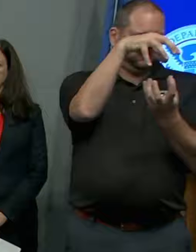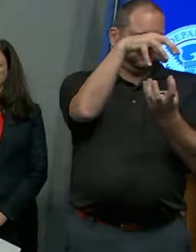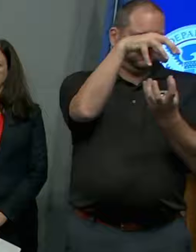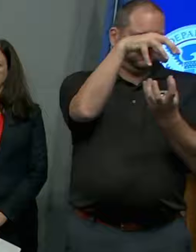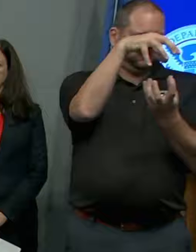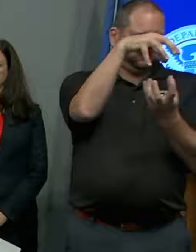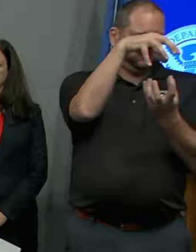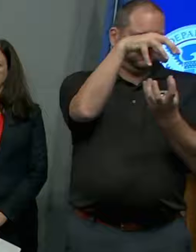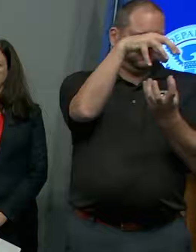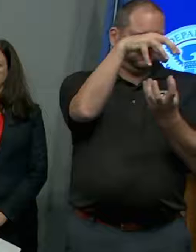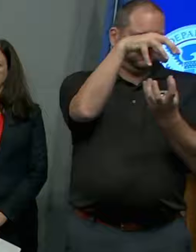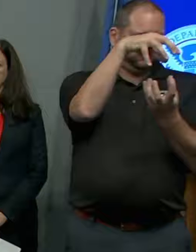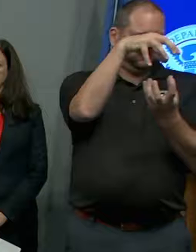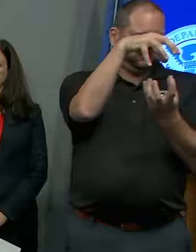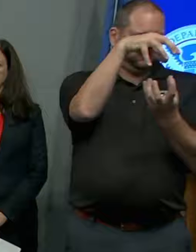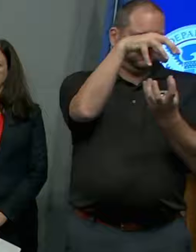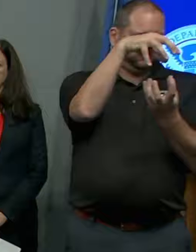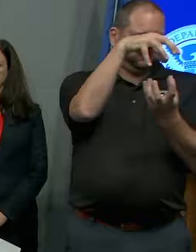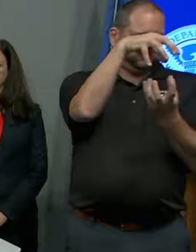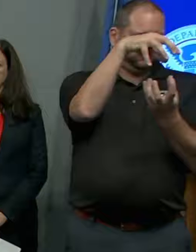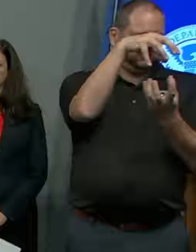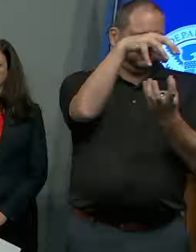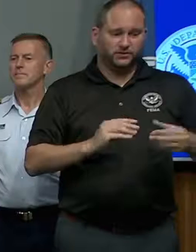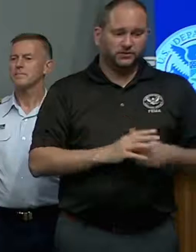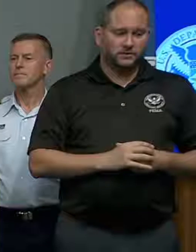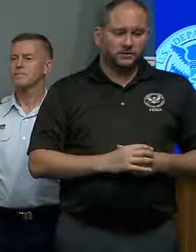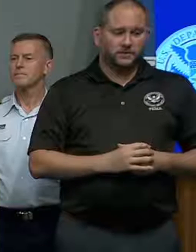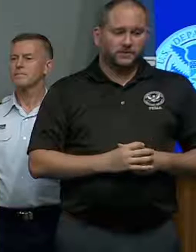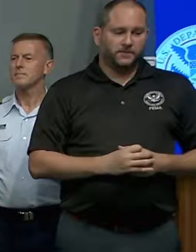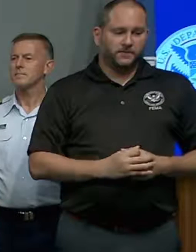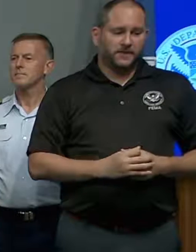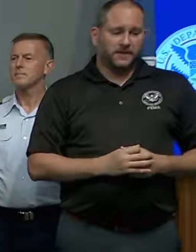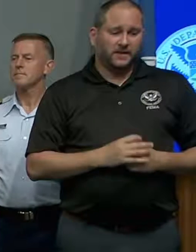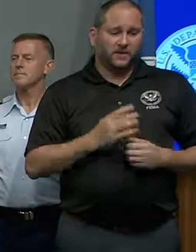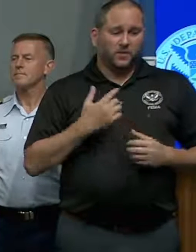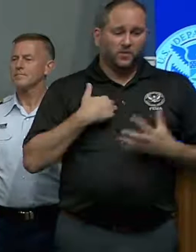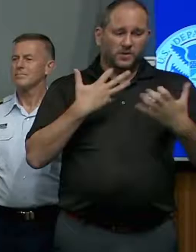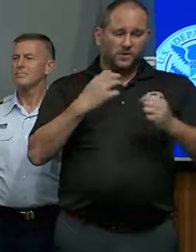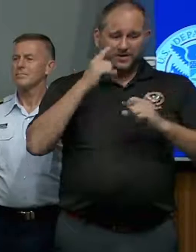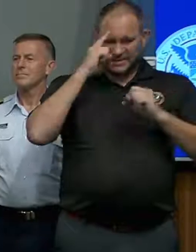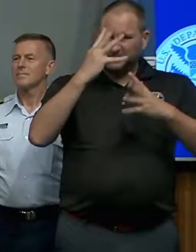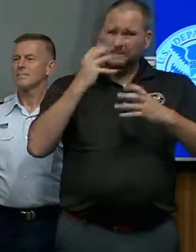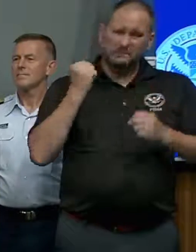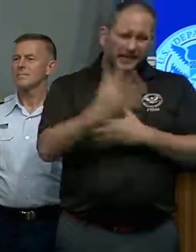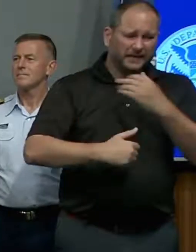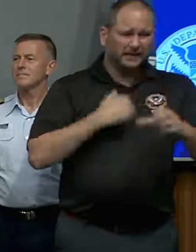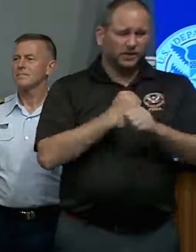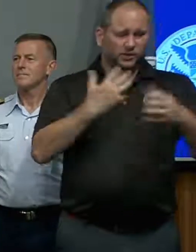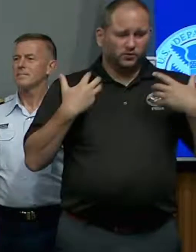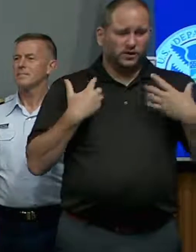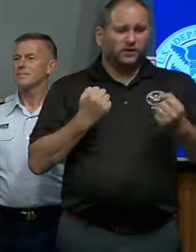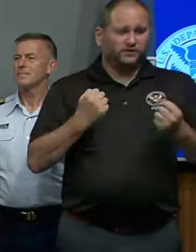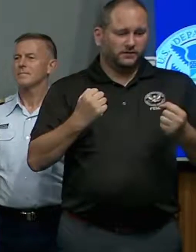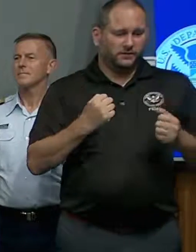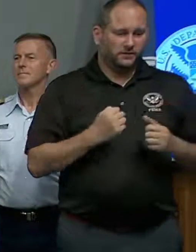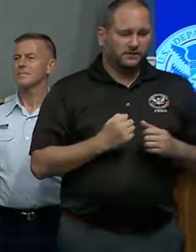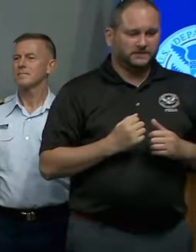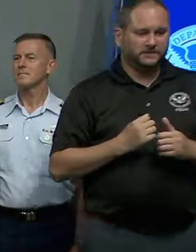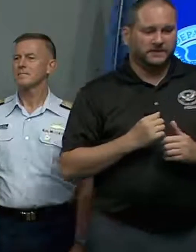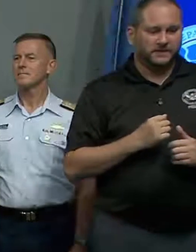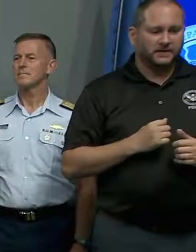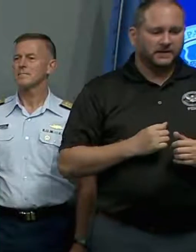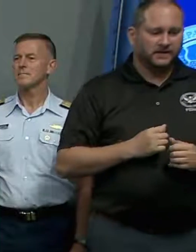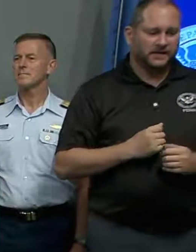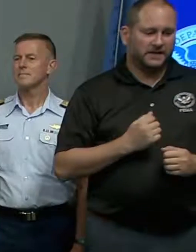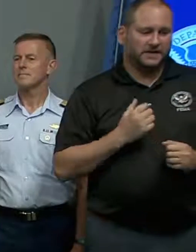President's message from our trip yesterday. We expect a many-year recovery in Texas, and the federal government is in this